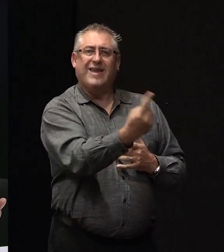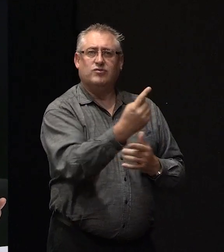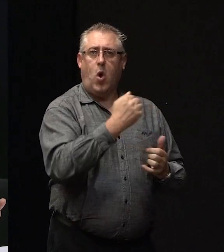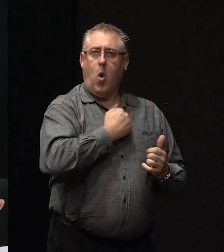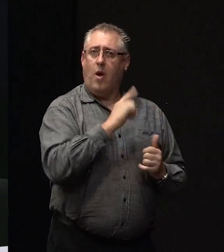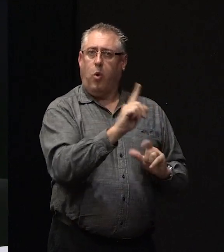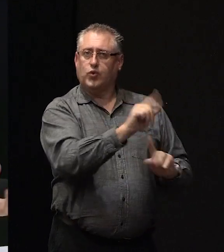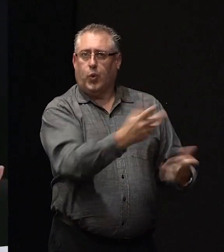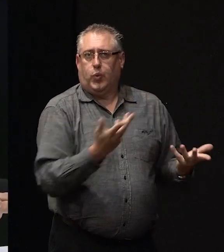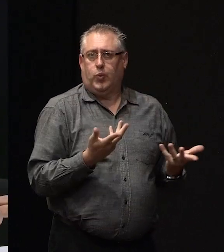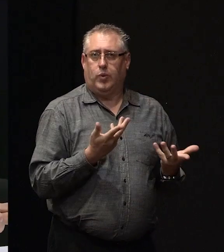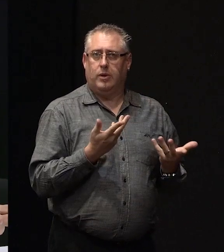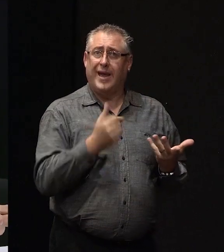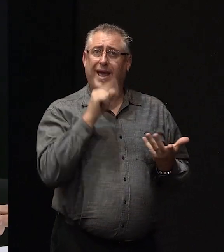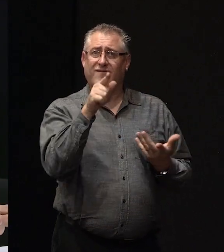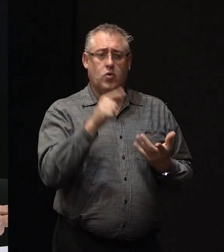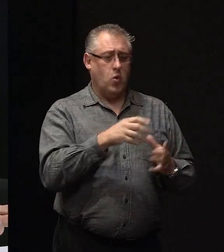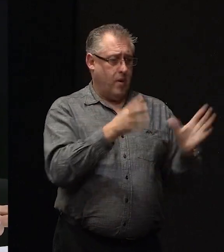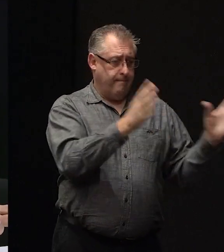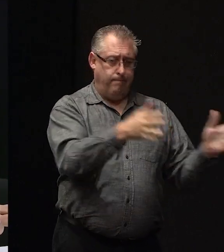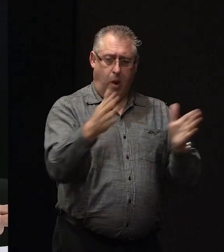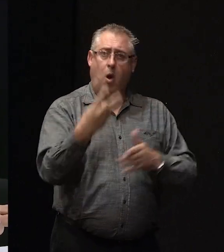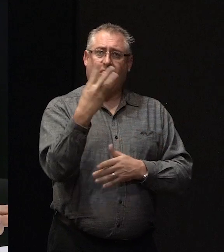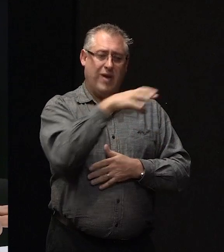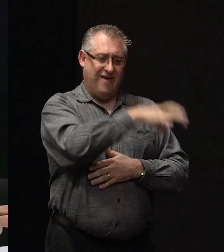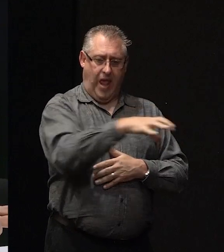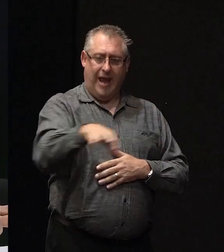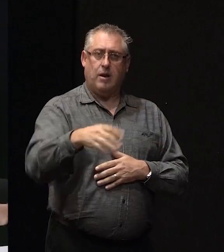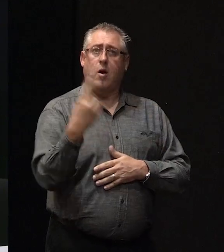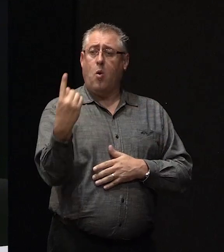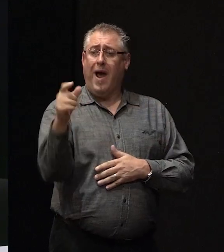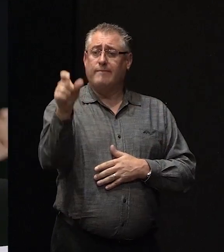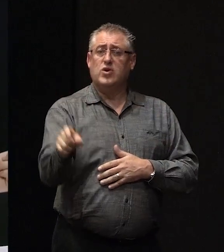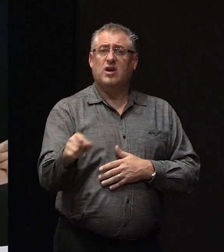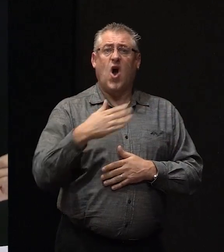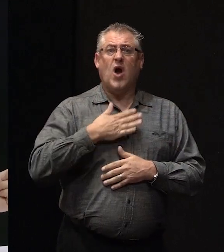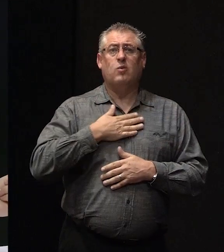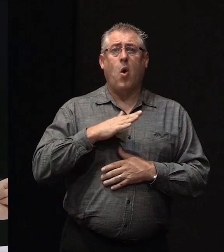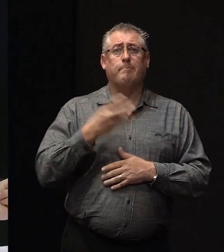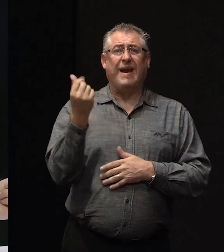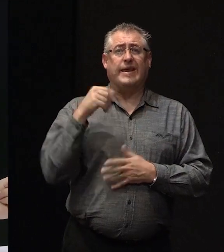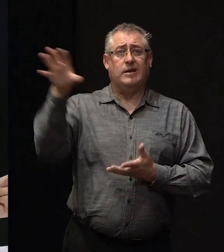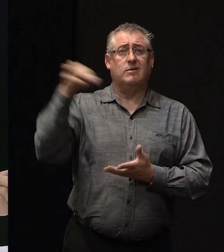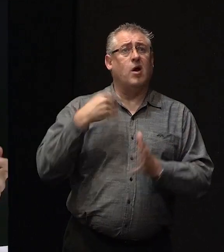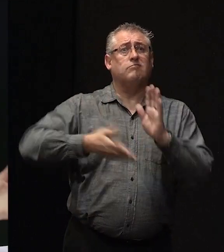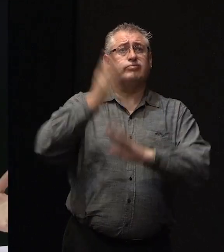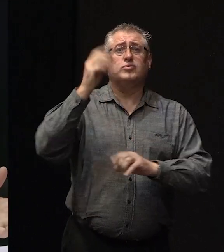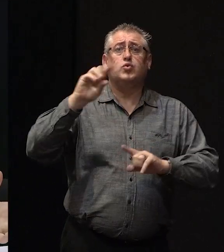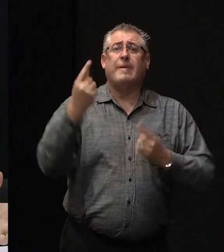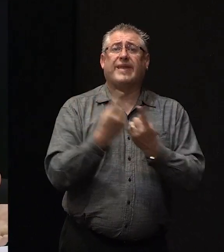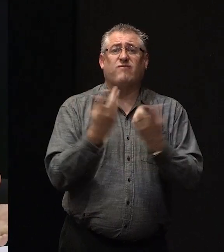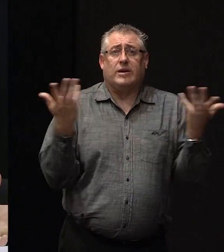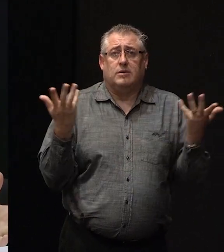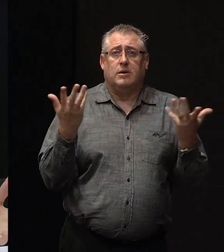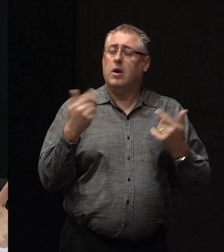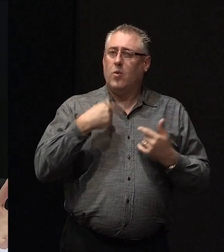do or not do. So if you were in a block of three flats and one person was saying, look, I just want to take my money and do something different, we can't